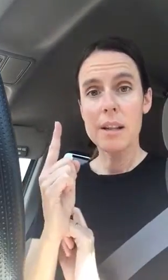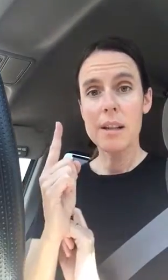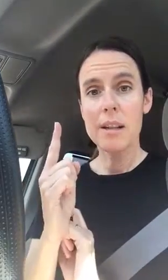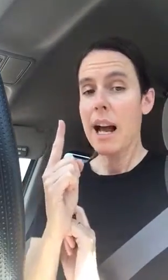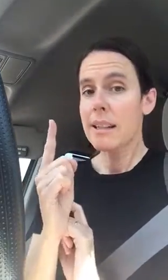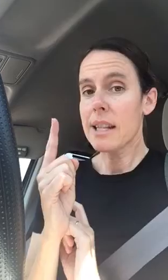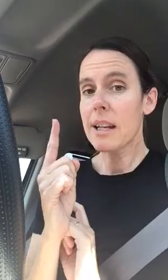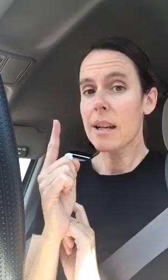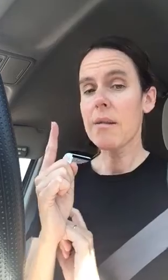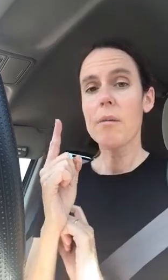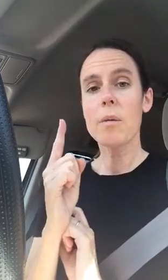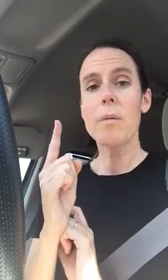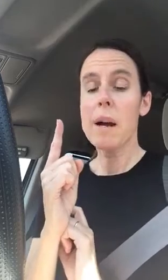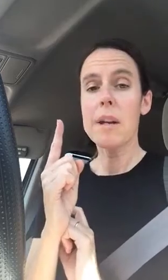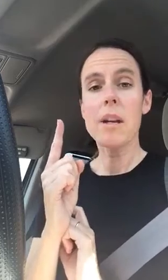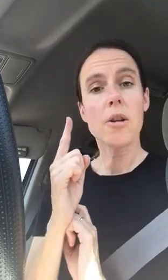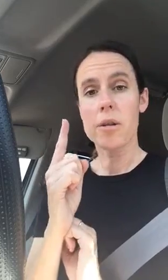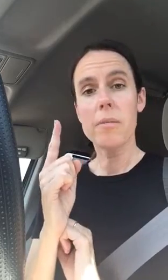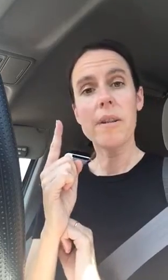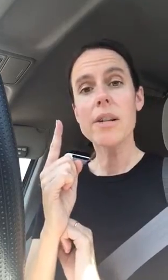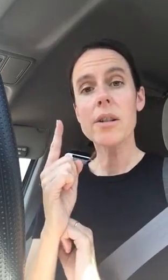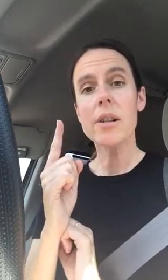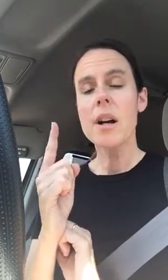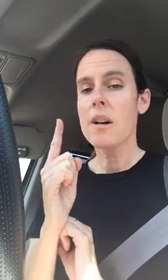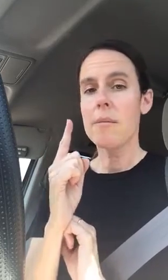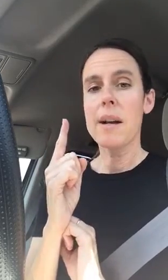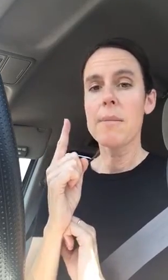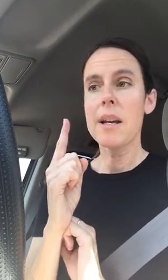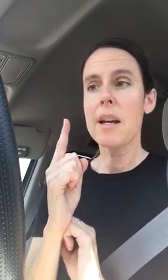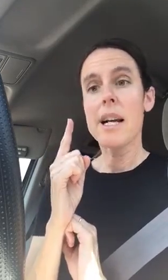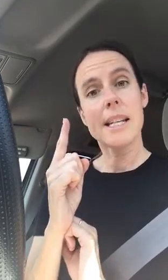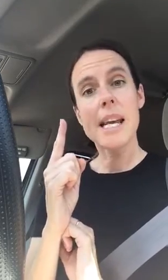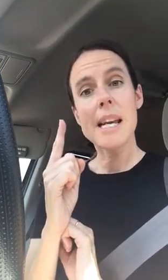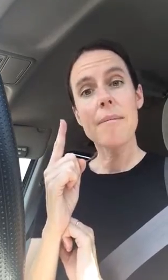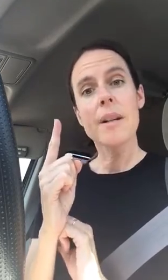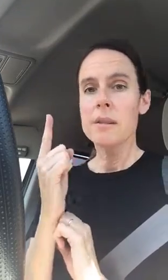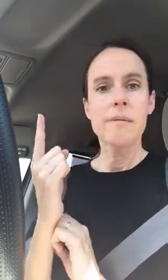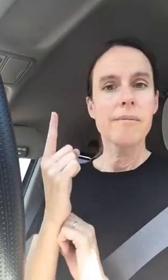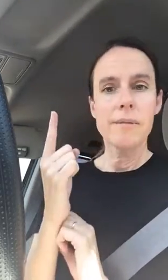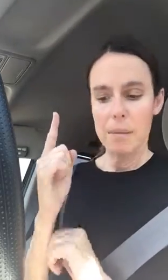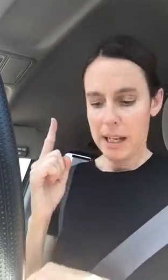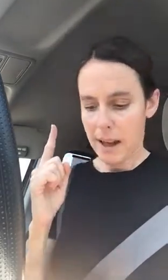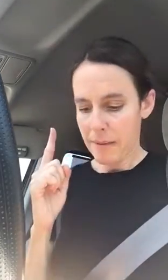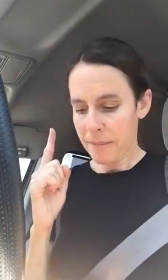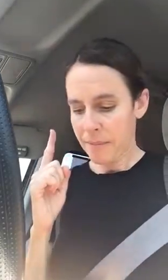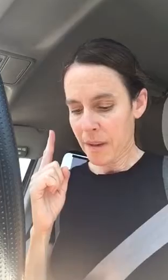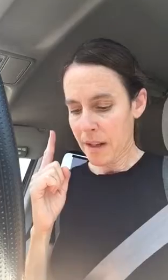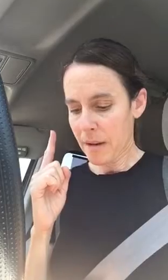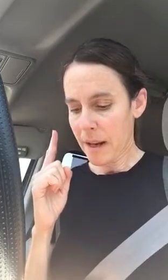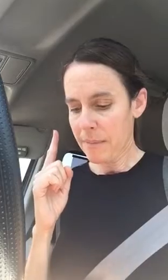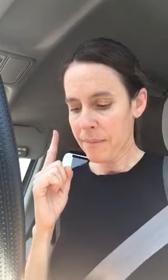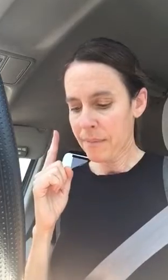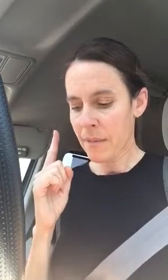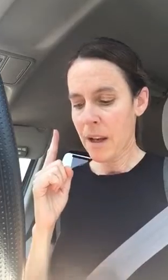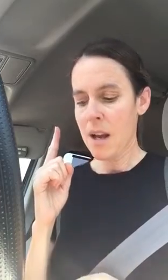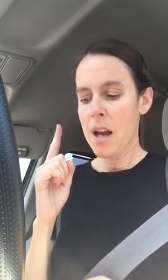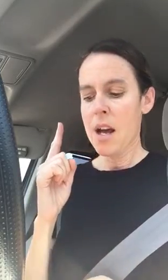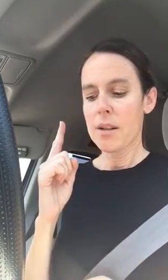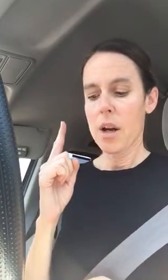as needed might be your supervisor might be a team something like that, okay so